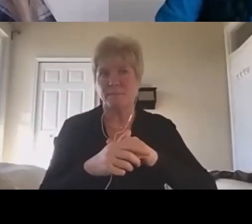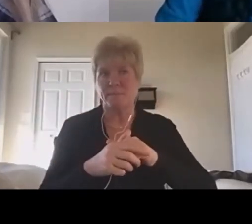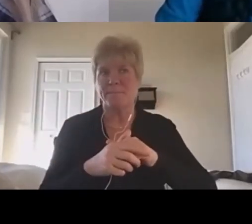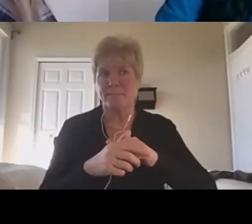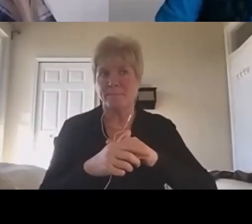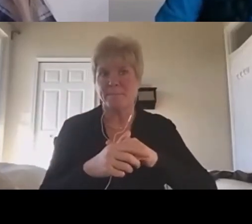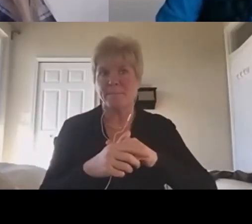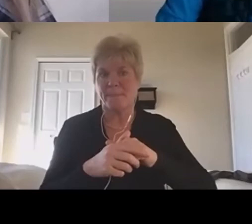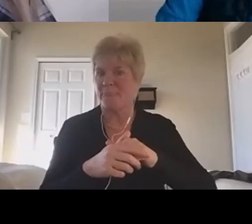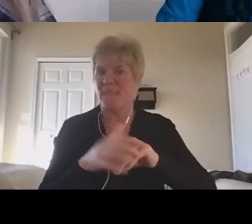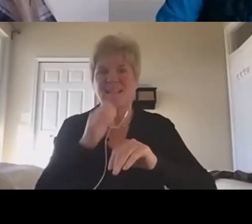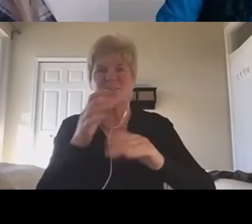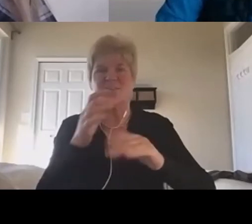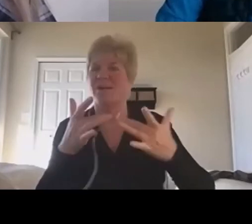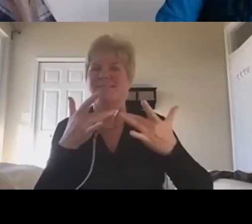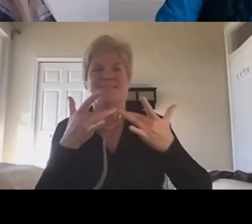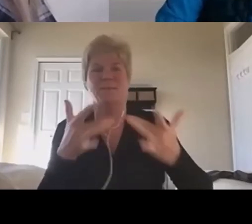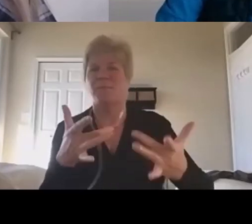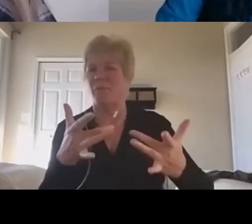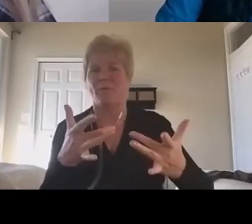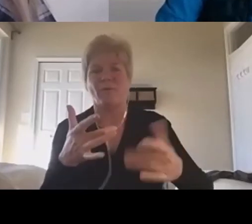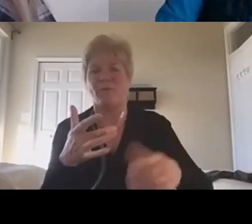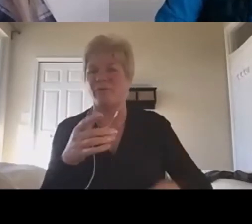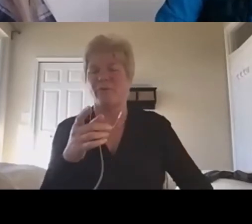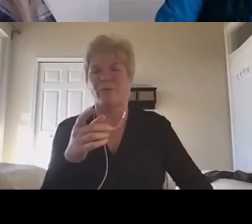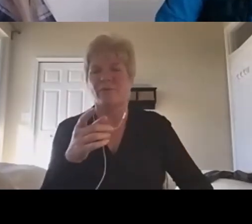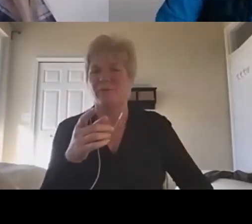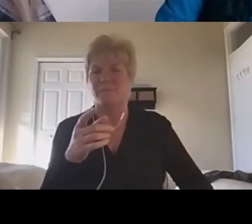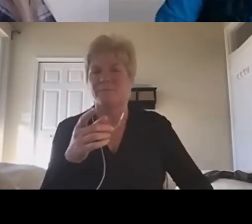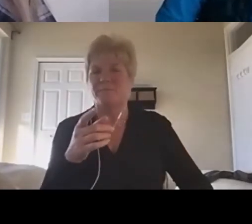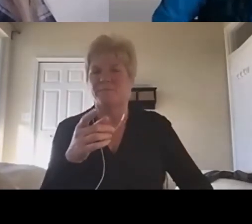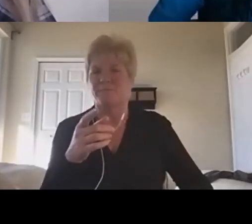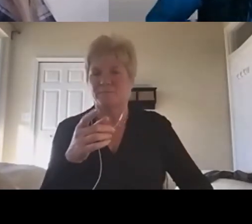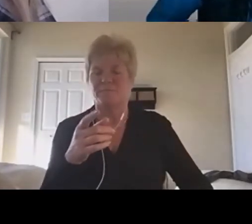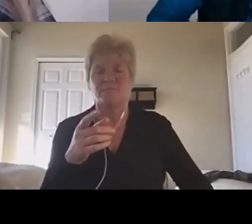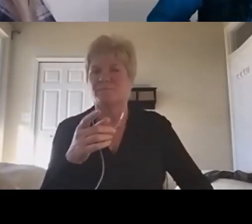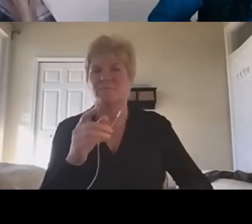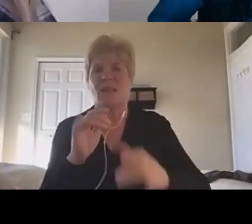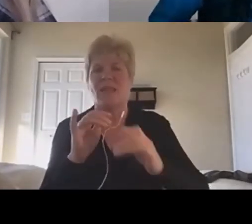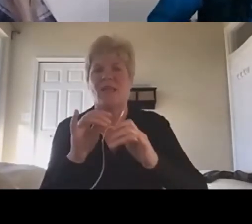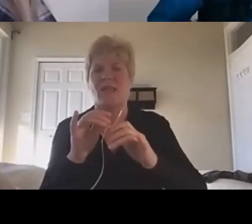uh, things, uh, measures of, of,